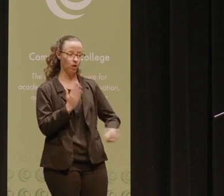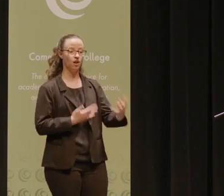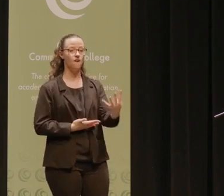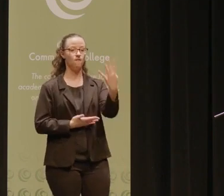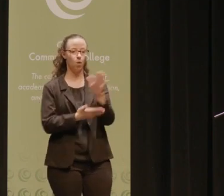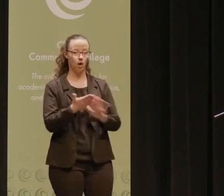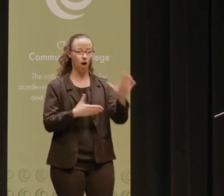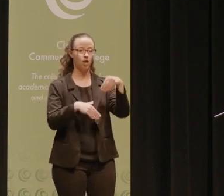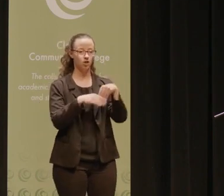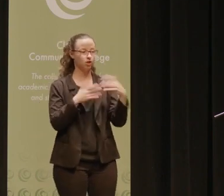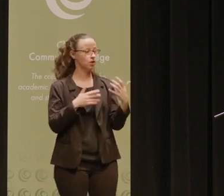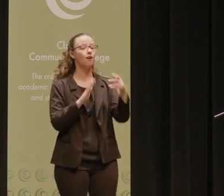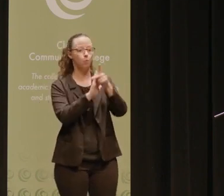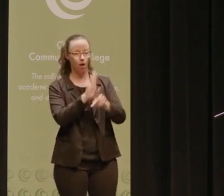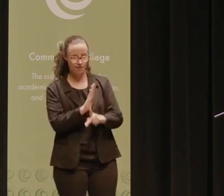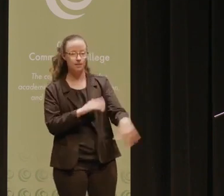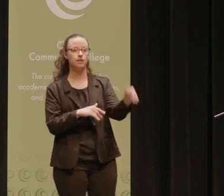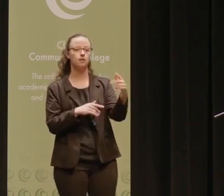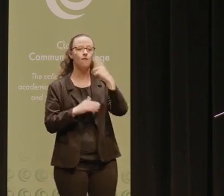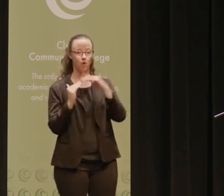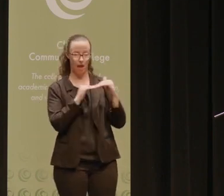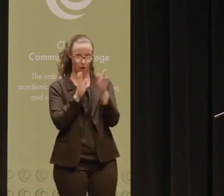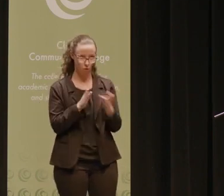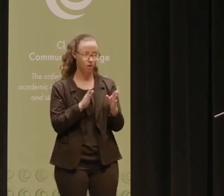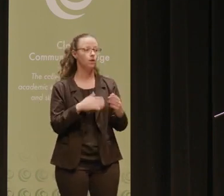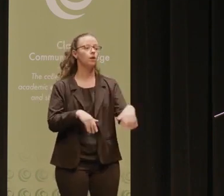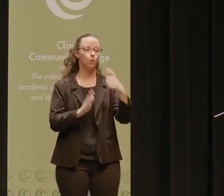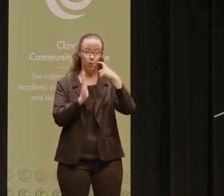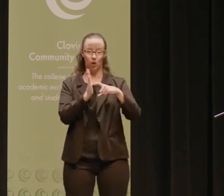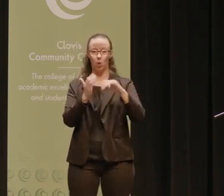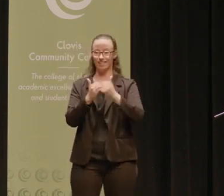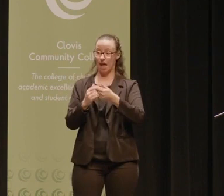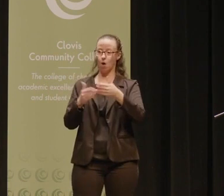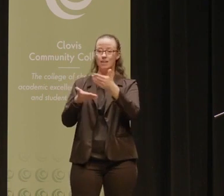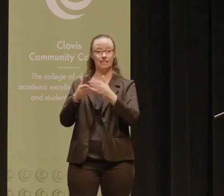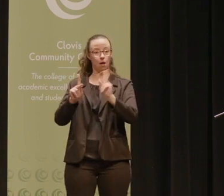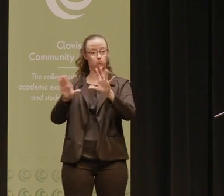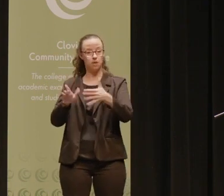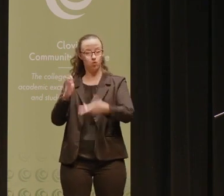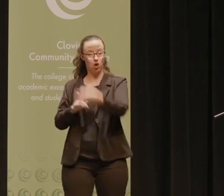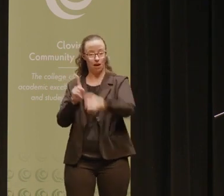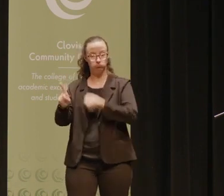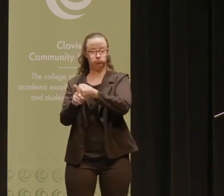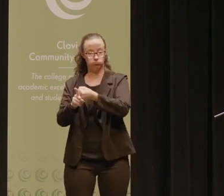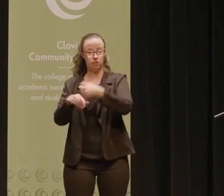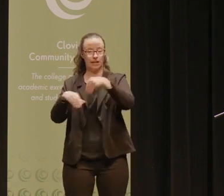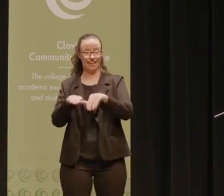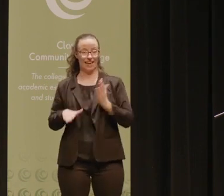district's student equity plans, it helps to reveal how disproportionate impact shows up in the state center community college district.